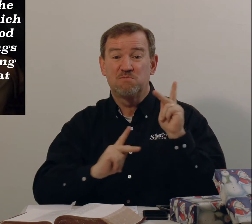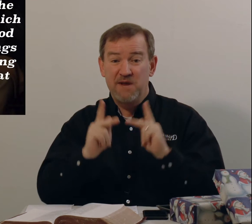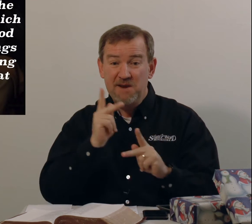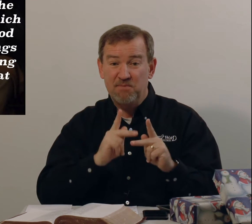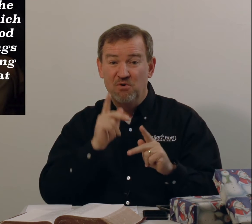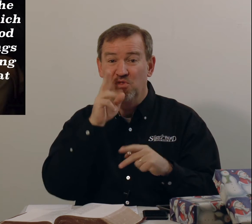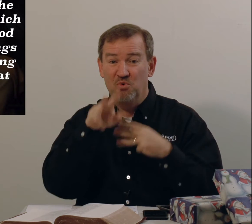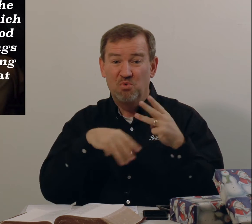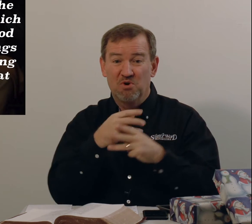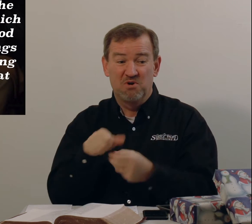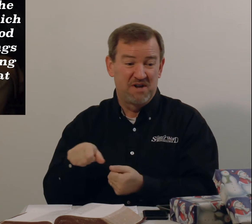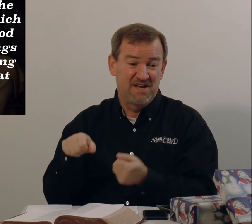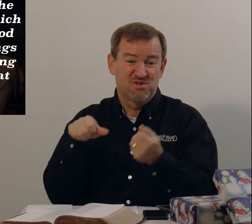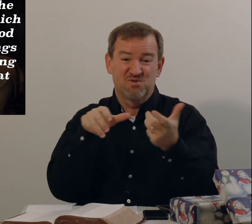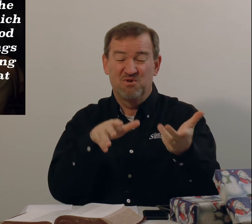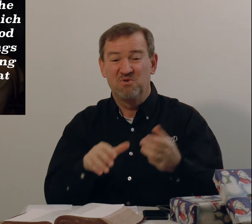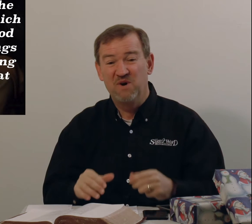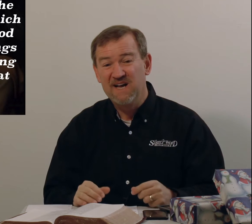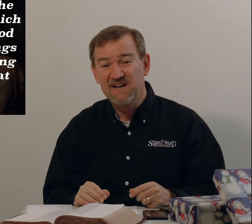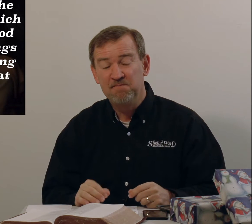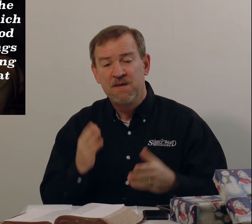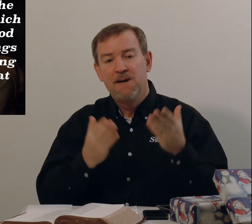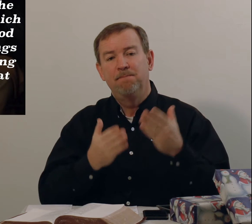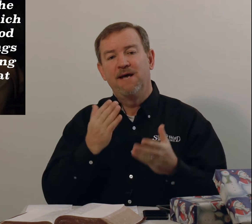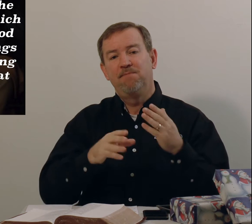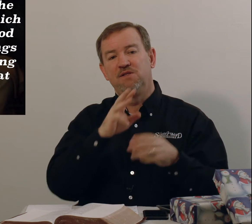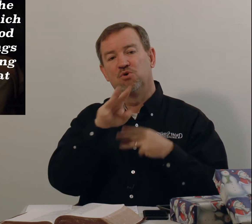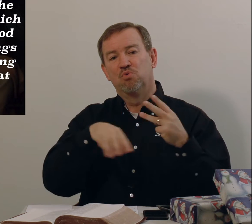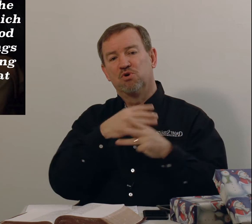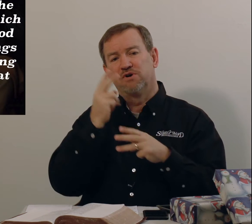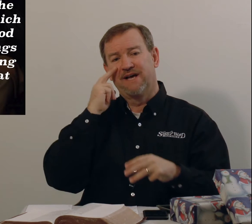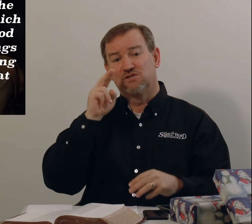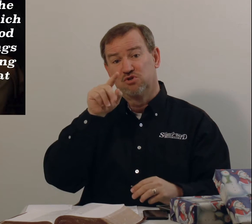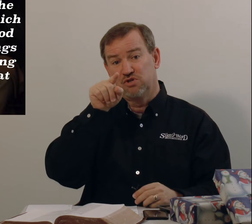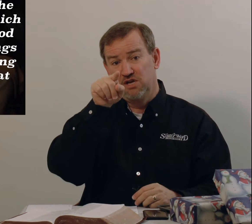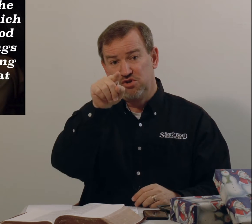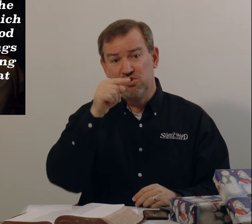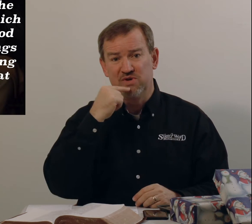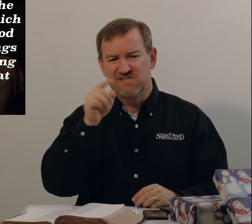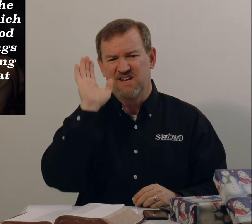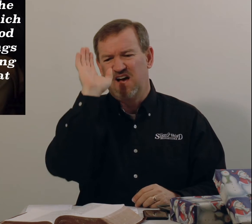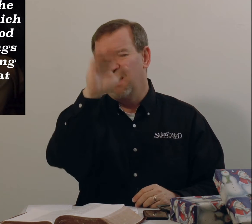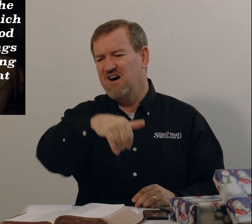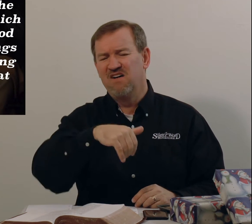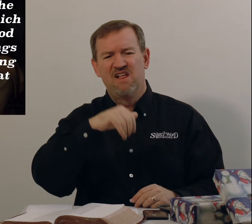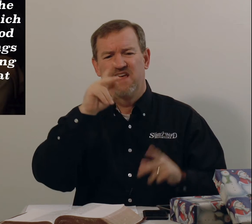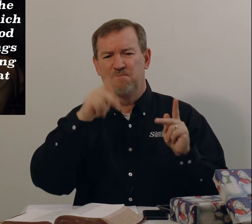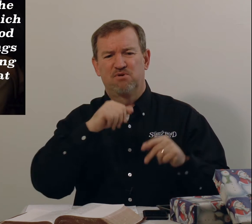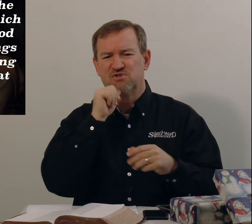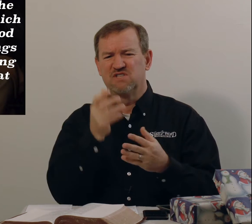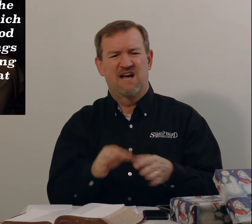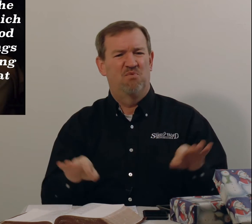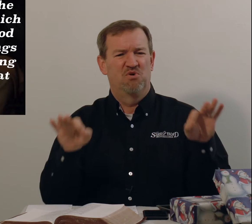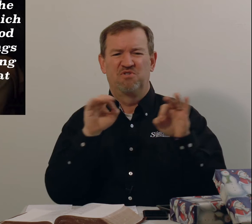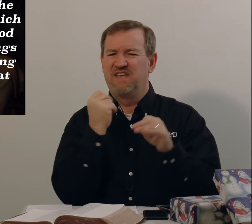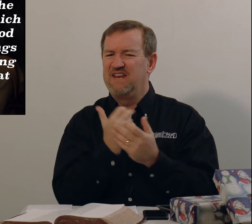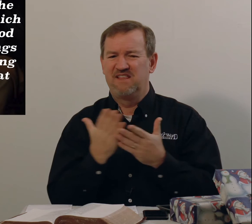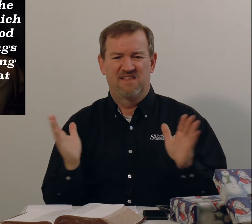people the world has thrown away. Maybe the world has looked at you and said, ah, that person is not worth anything.